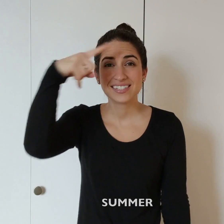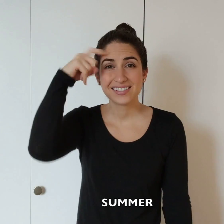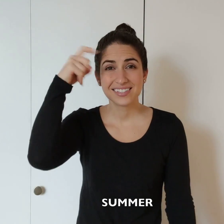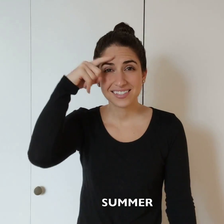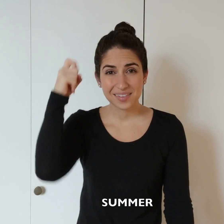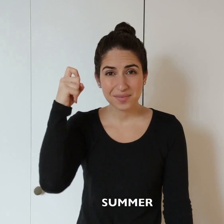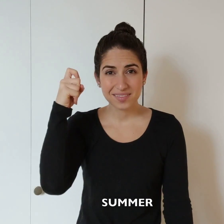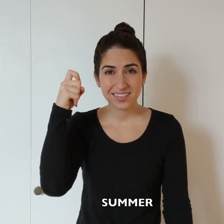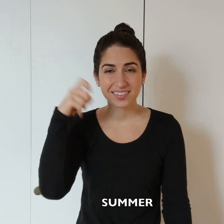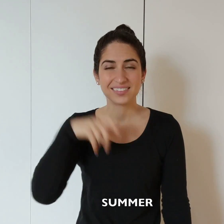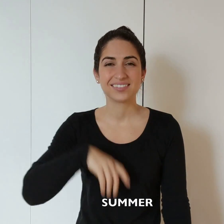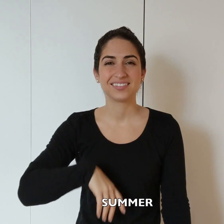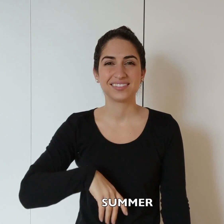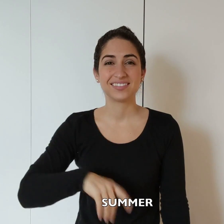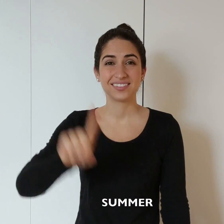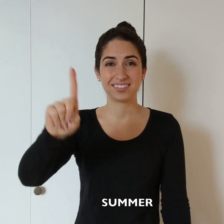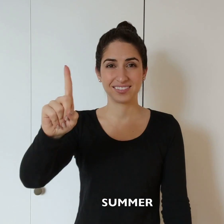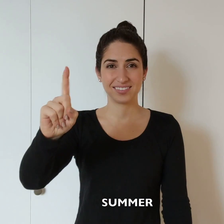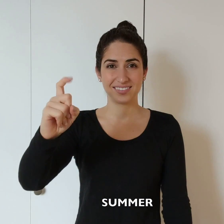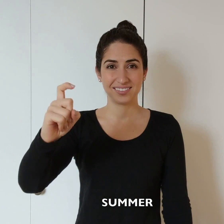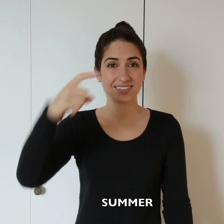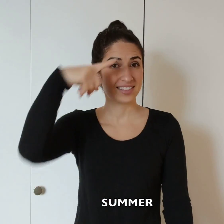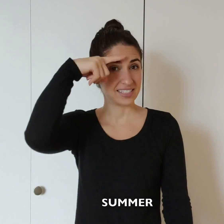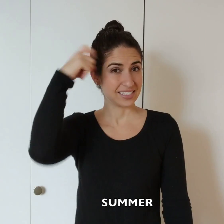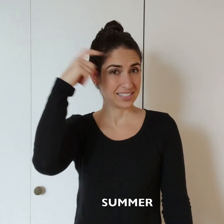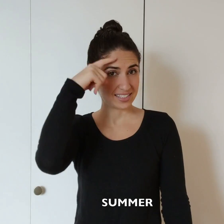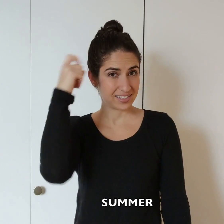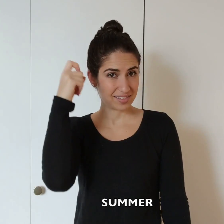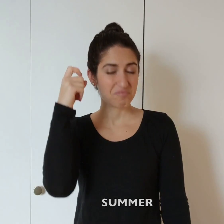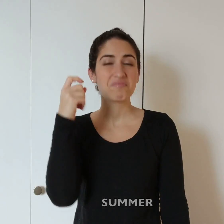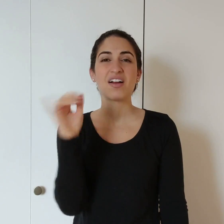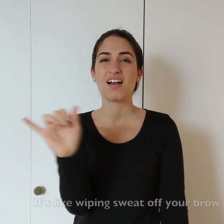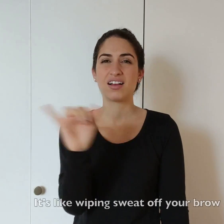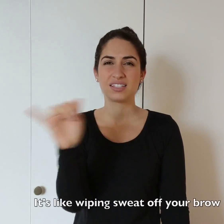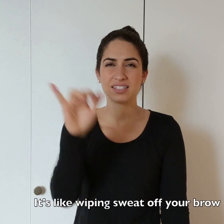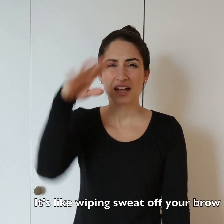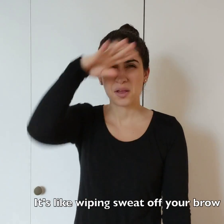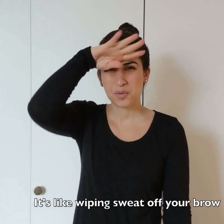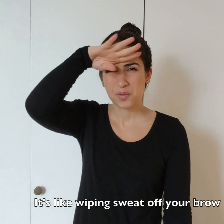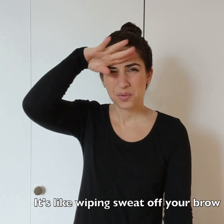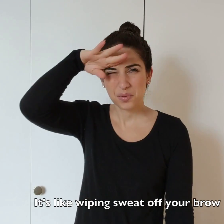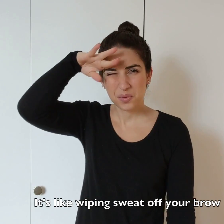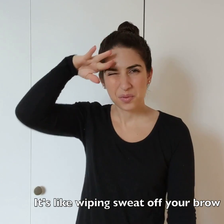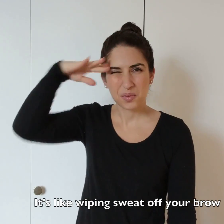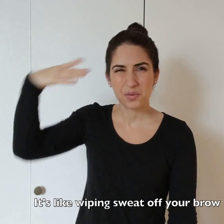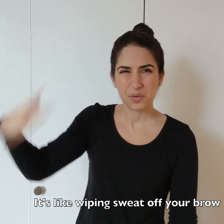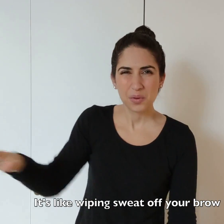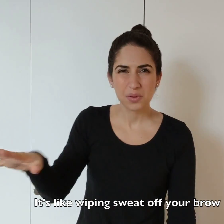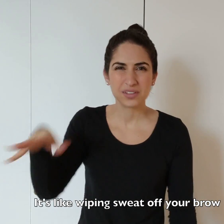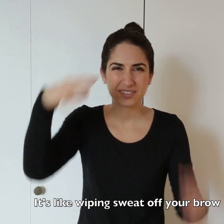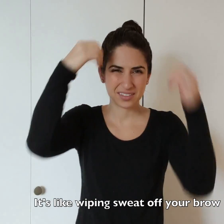So summer. It's a one-hand shape into an X. Summer. It's like wiping sweat off your brow.